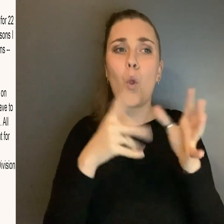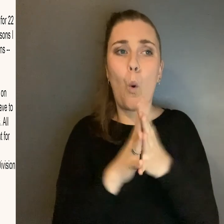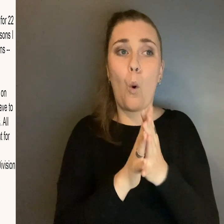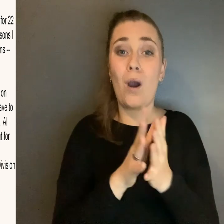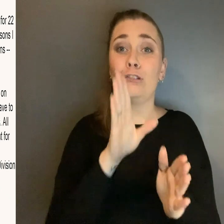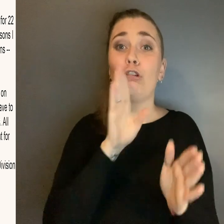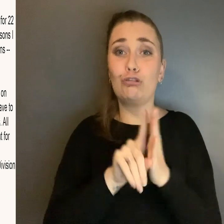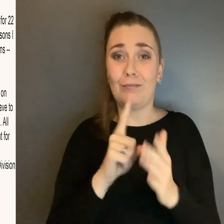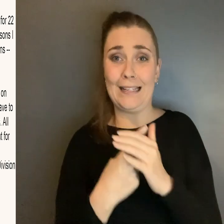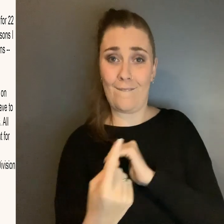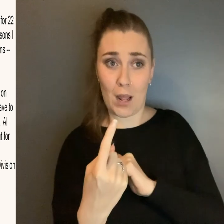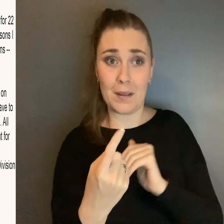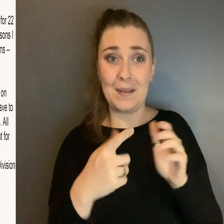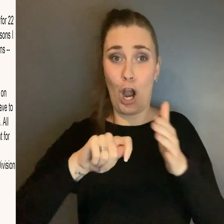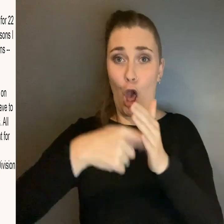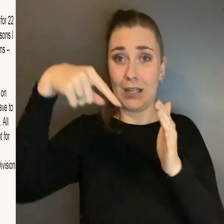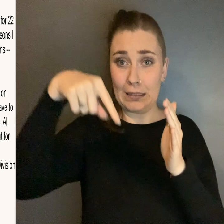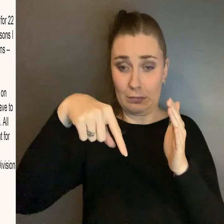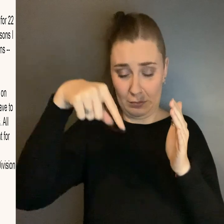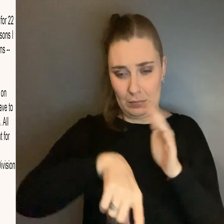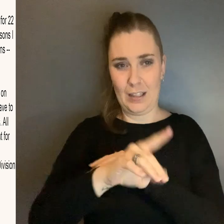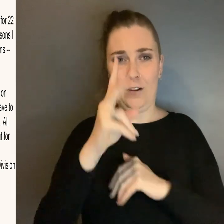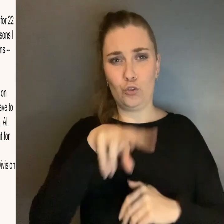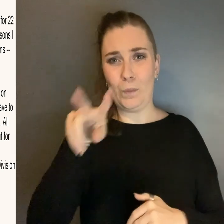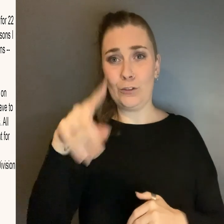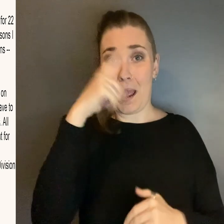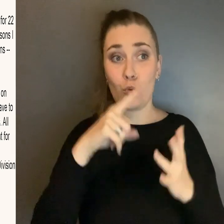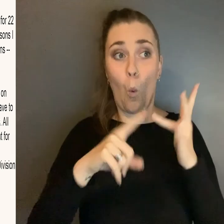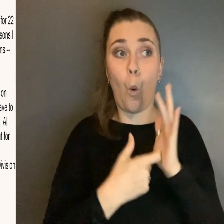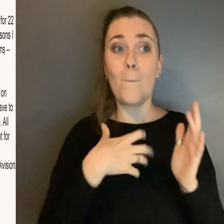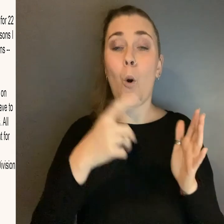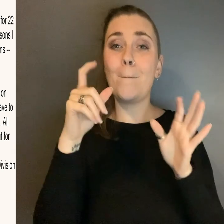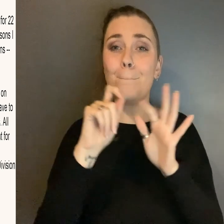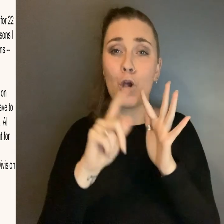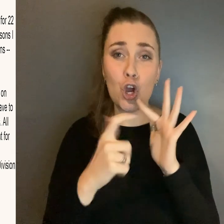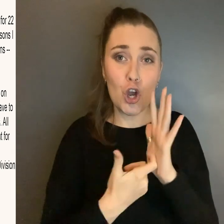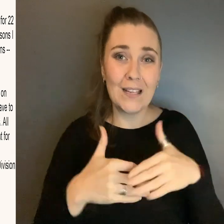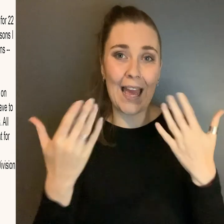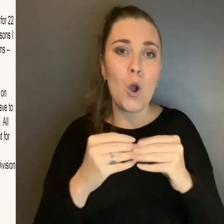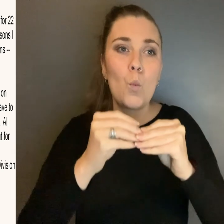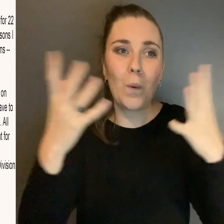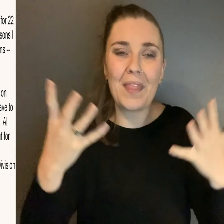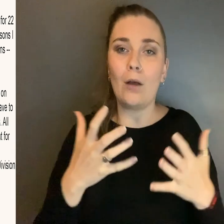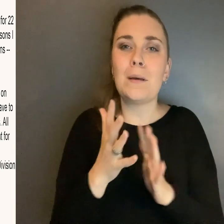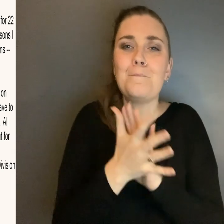is being locked up in a room for 22 hours or more per day Without meaningful social interaction